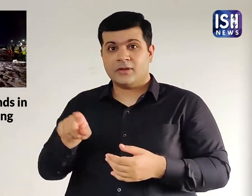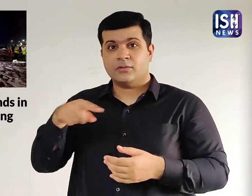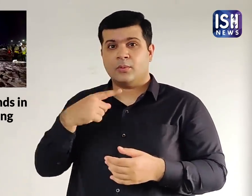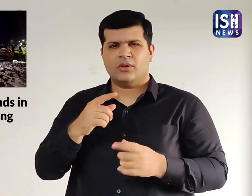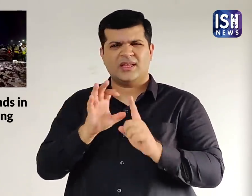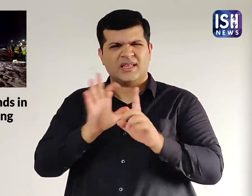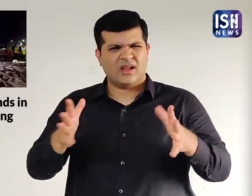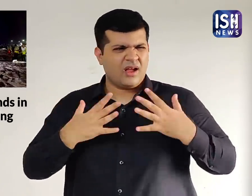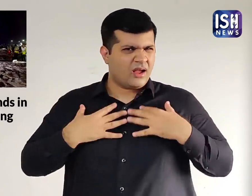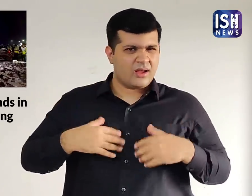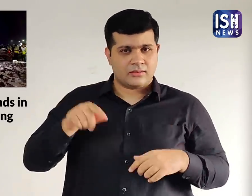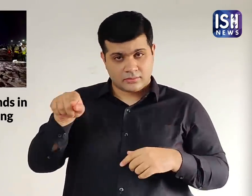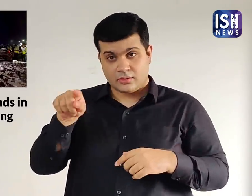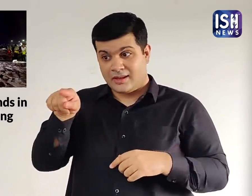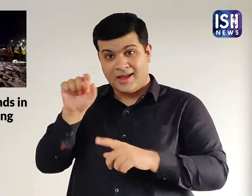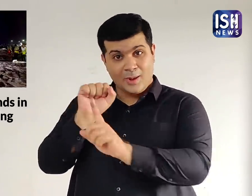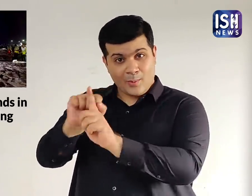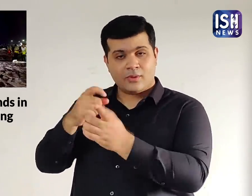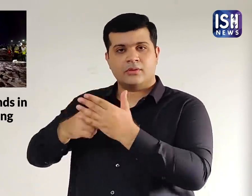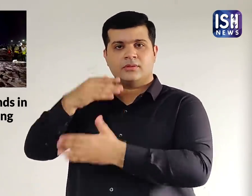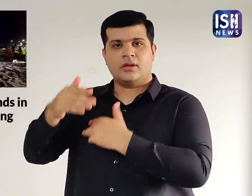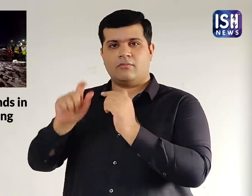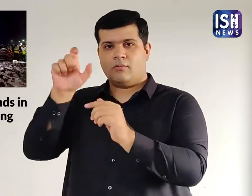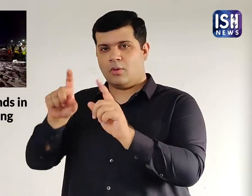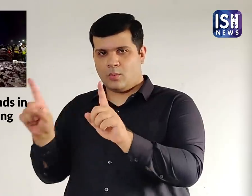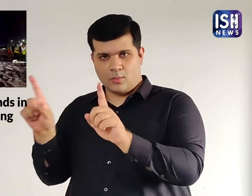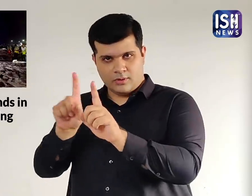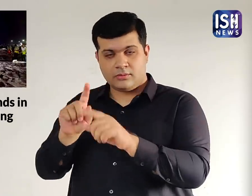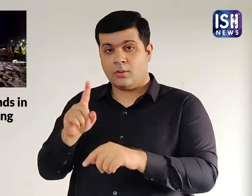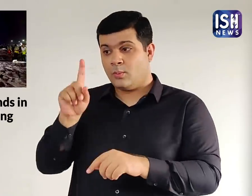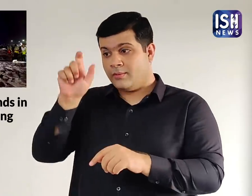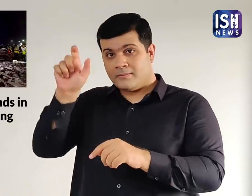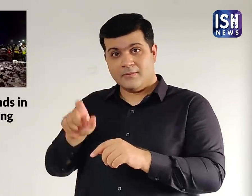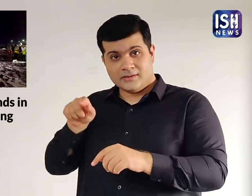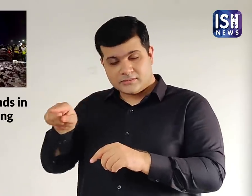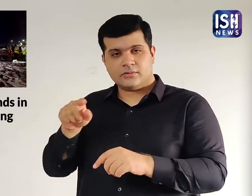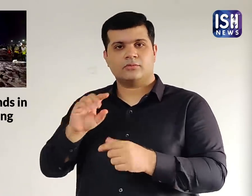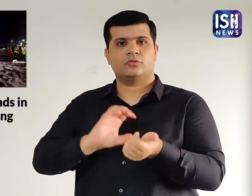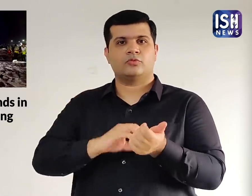one relative and one doctor.